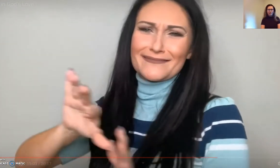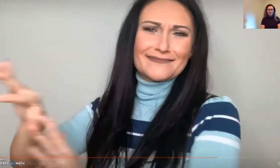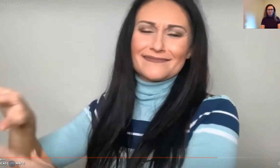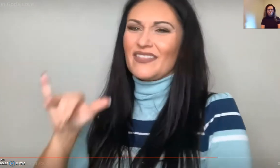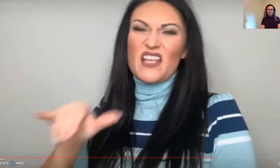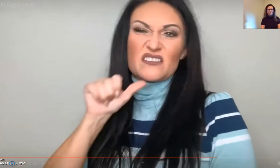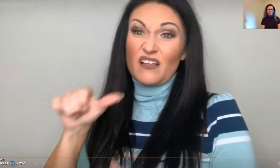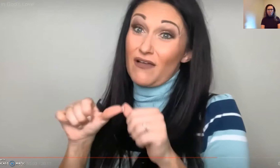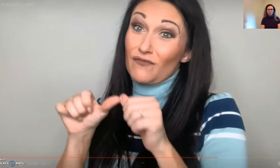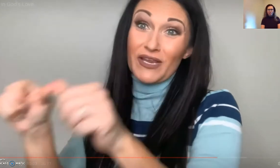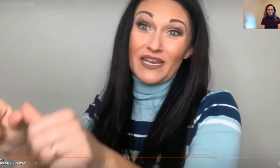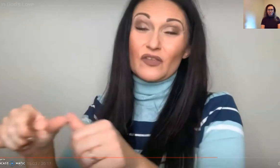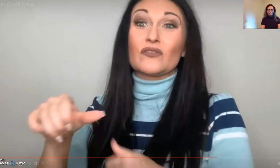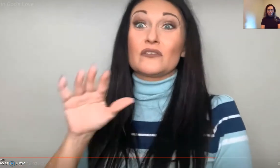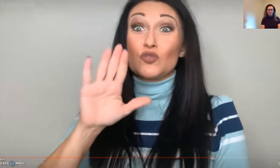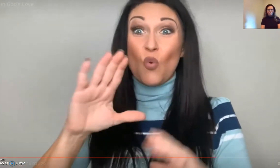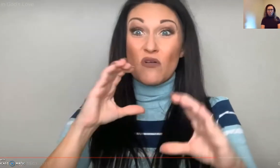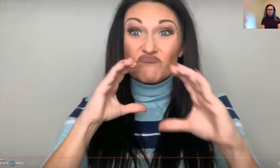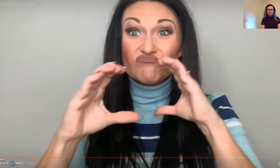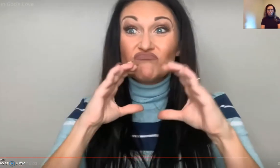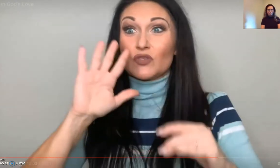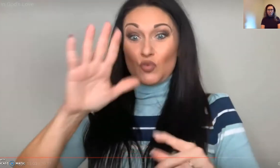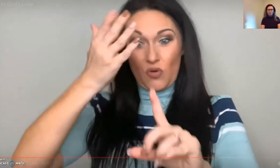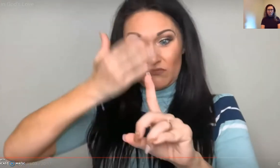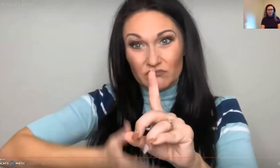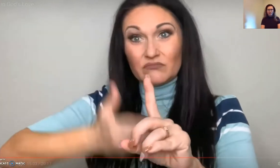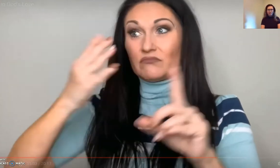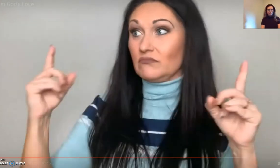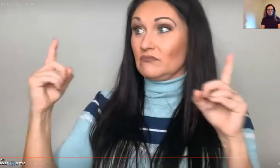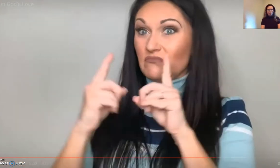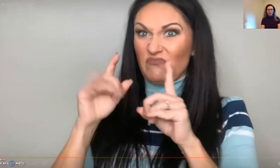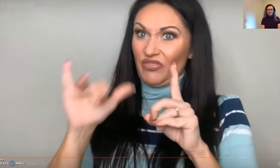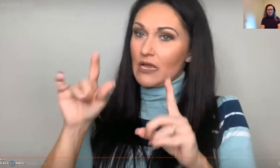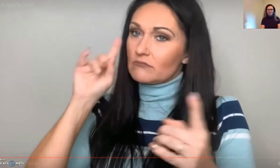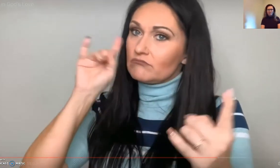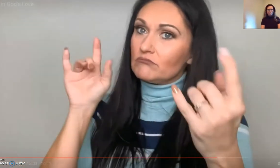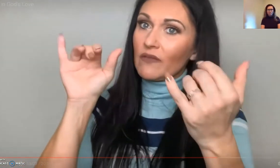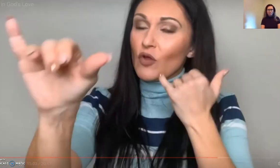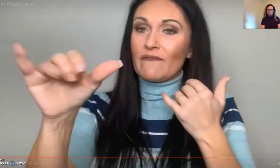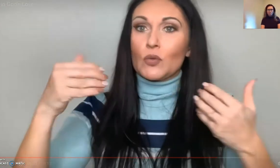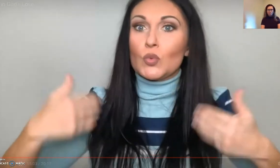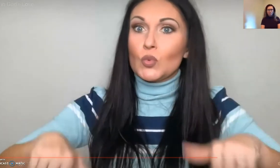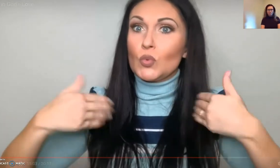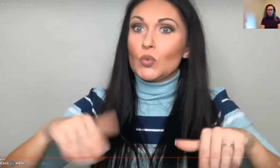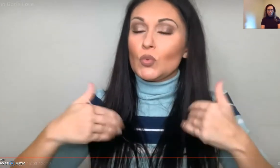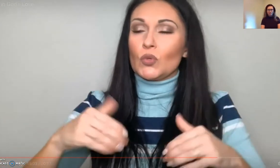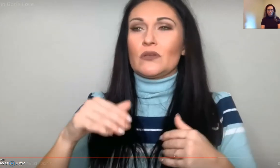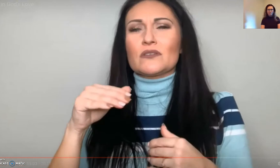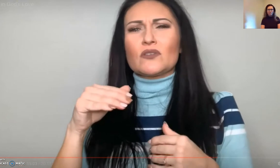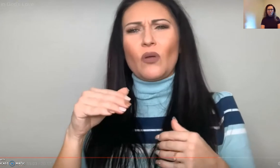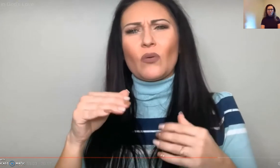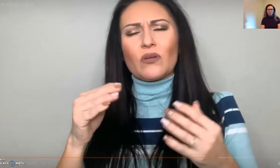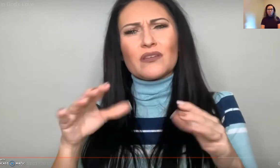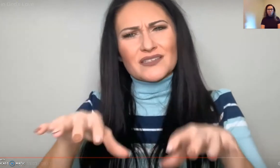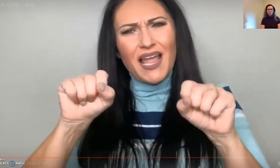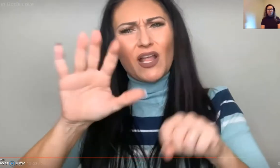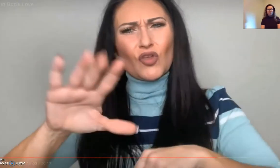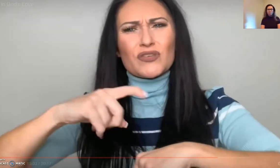Back up. Hold that to the side. Don't persist with that. You have to have communication with yourself and others around you.